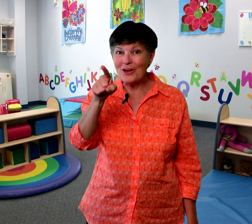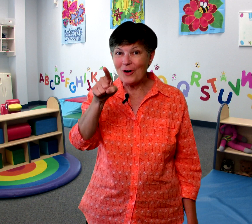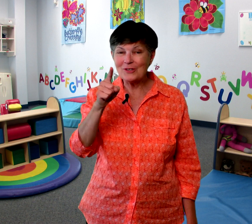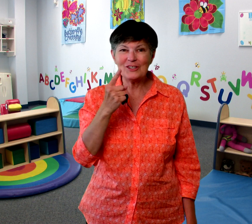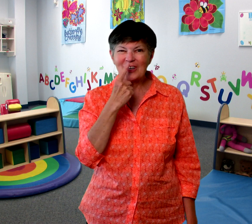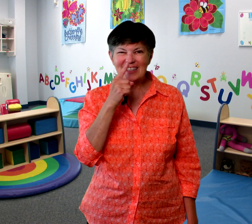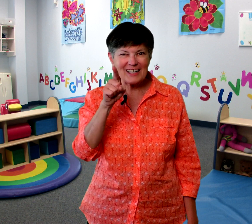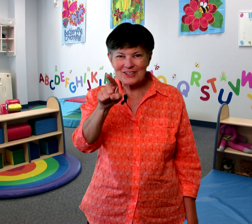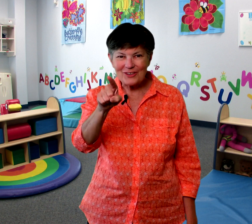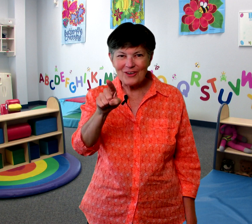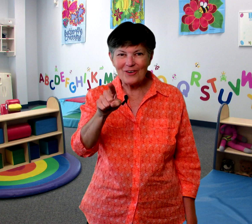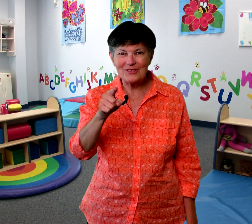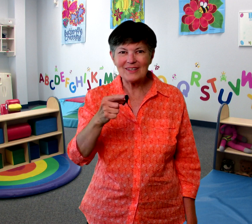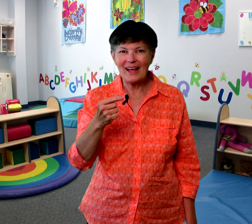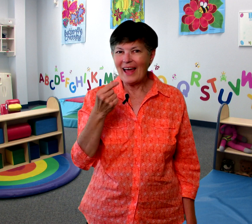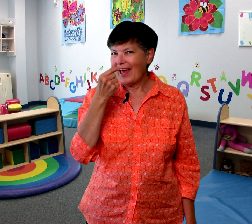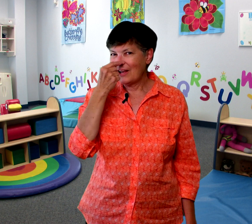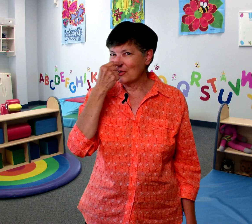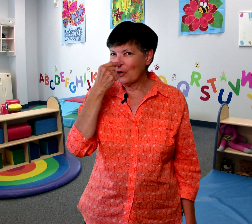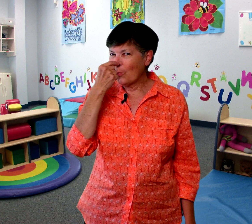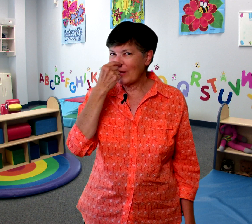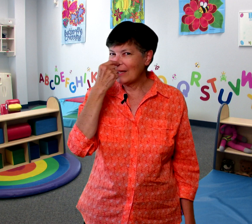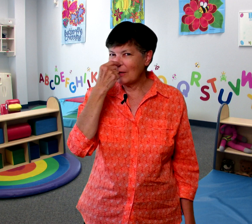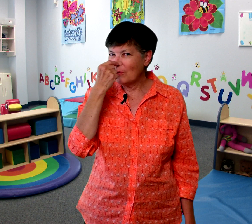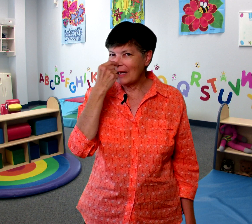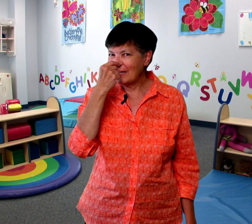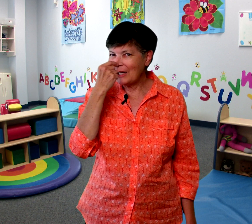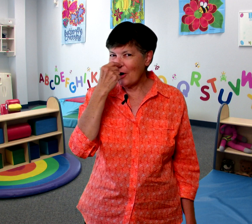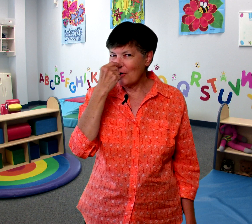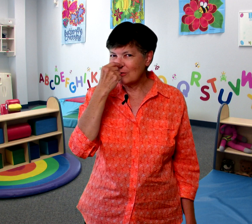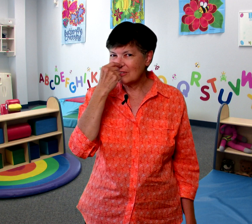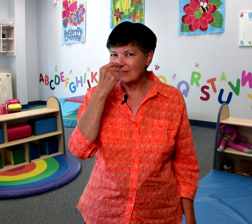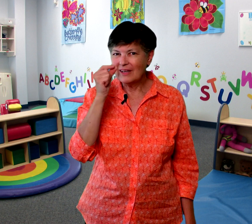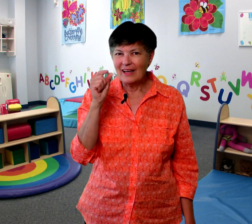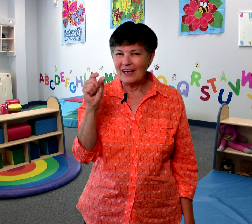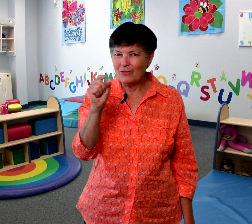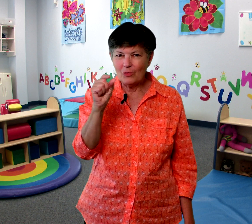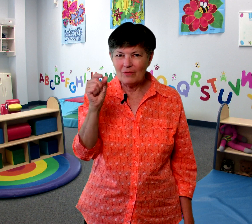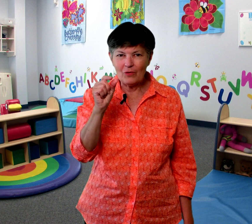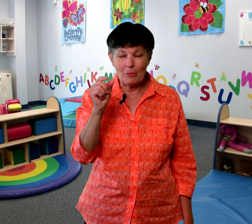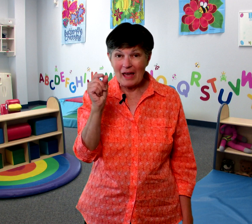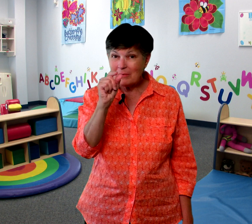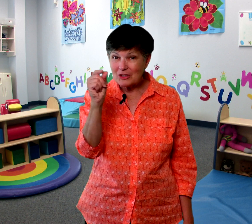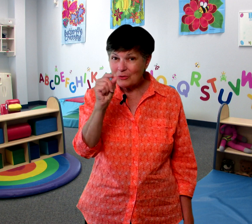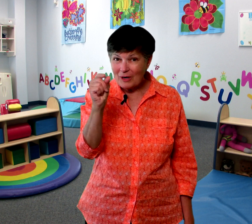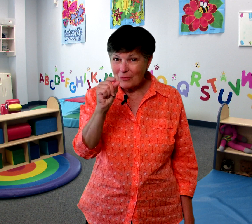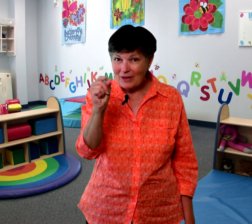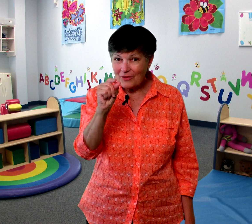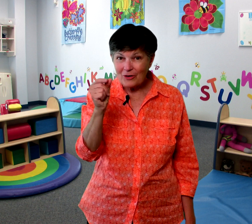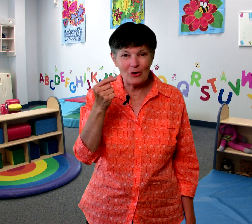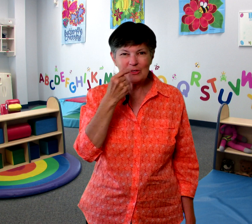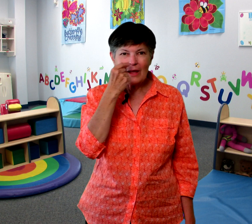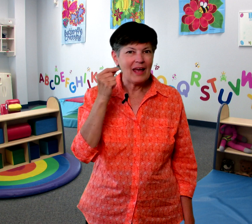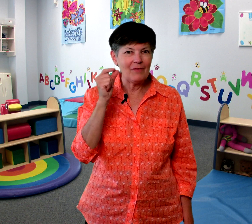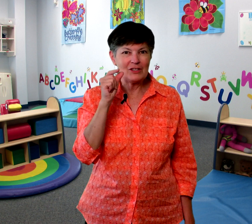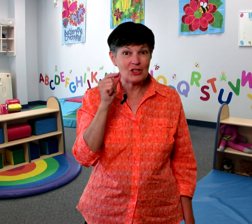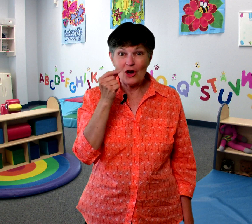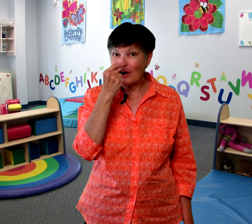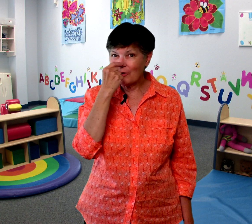nose and you can touch their nose and you know a wiggly wiggly nose and if you for babies you want to wiggle their nose if it's a toddler